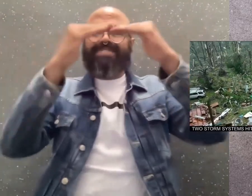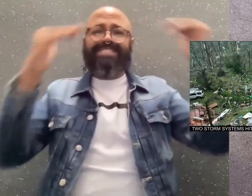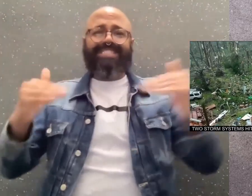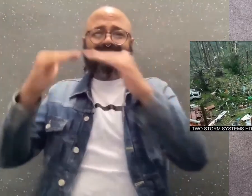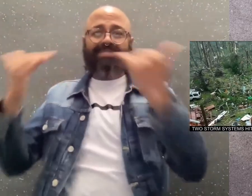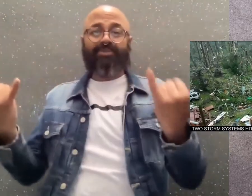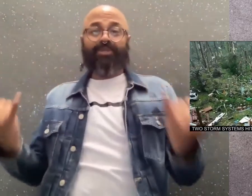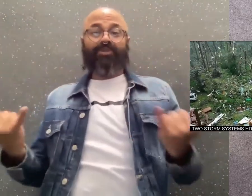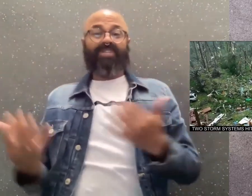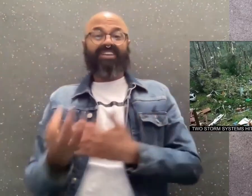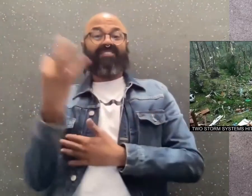weekend.